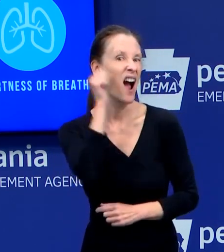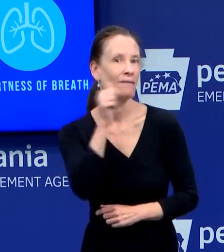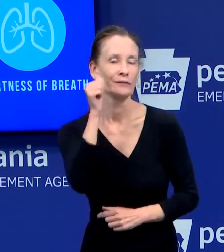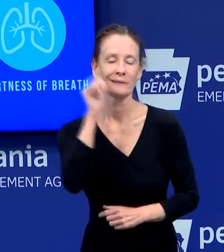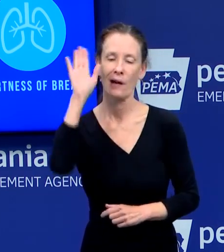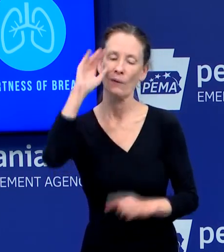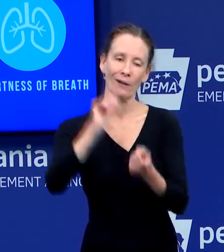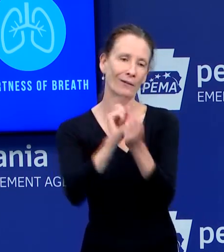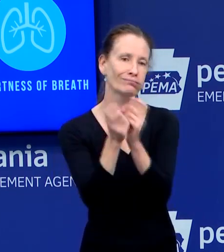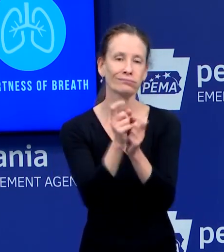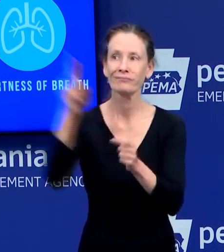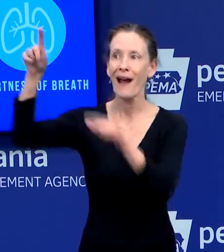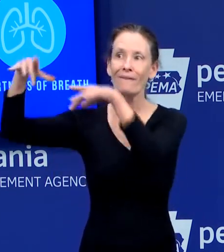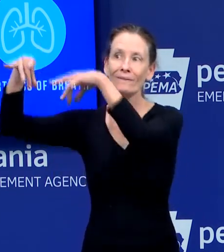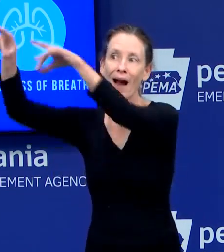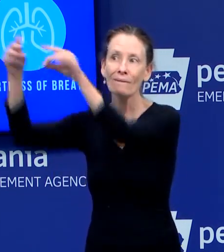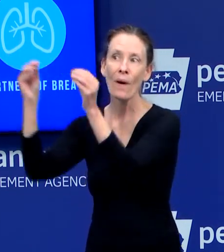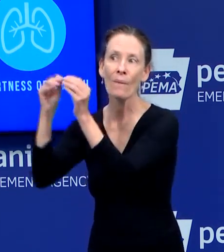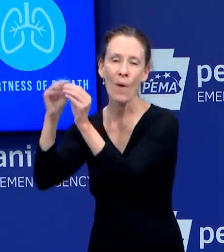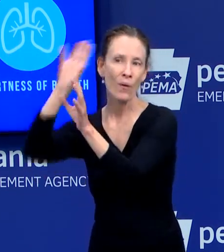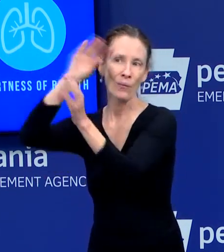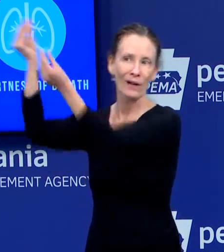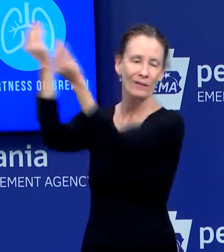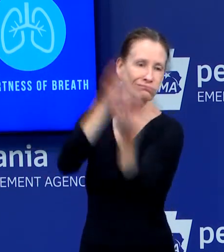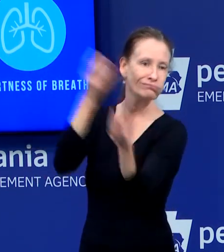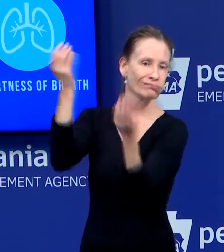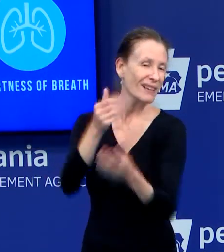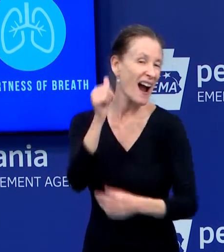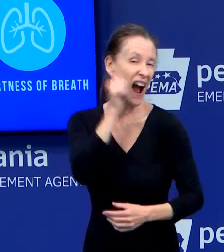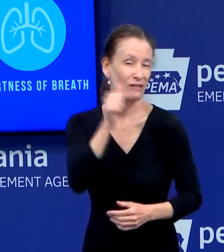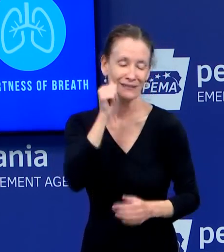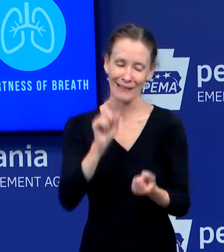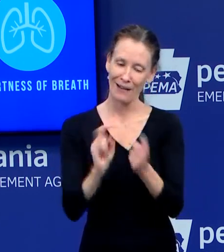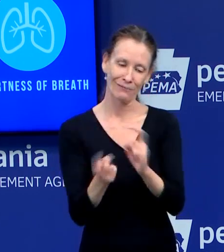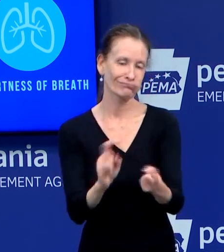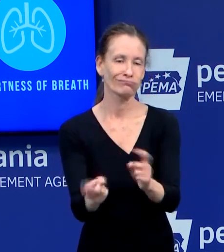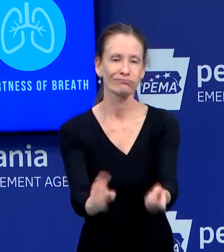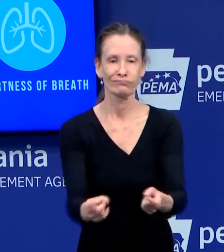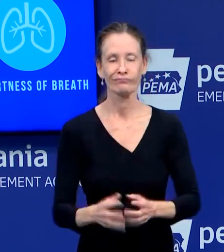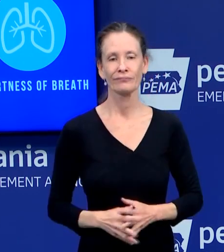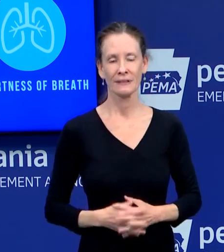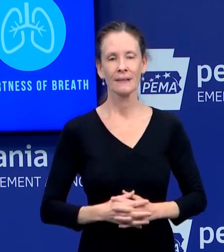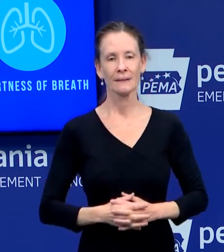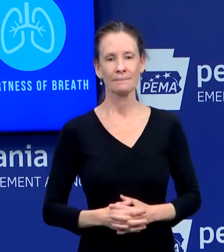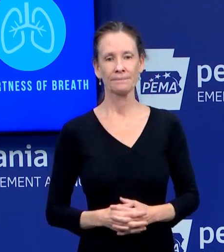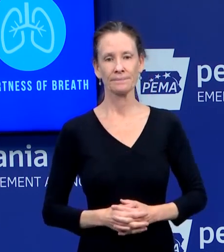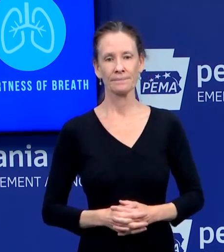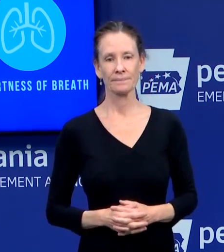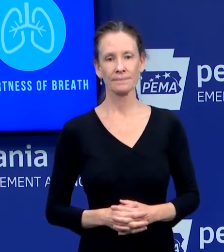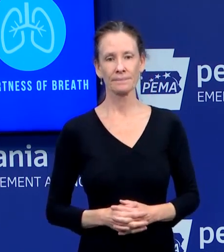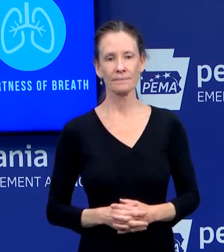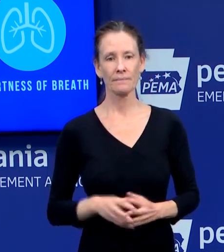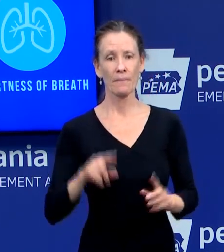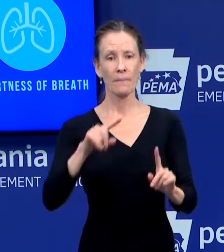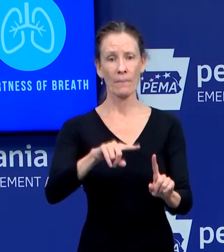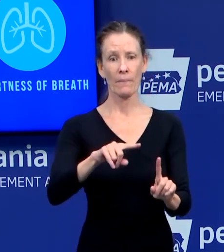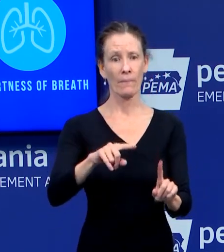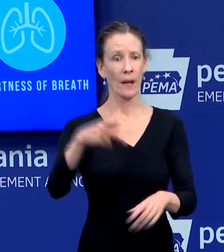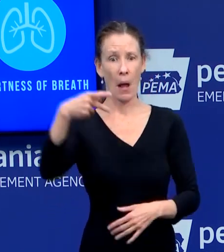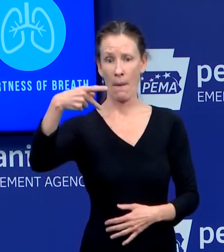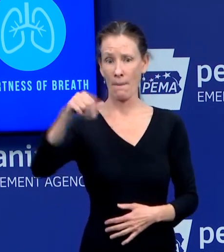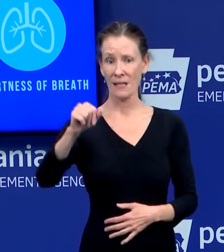We are getting calls from concerned Pennsylvanians about whether or not they should be tested. If you do not have any